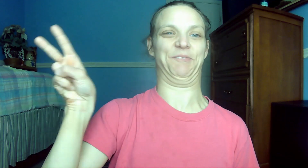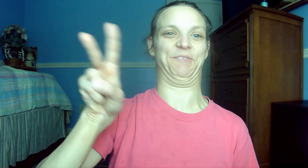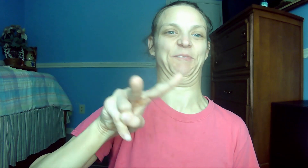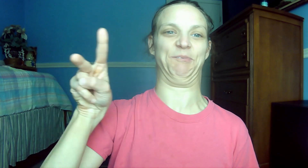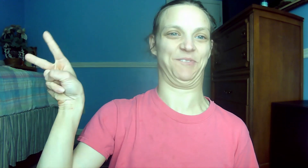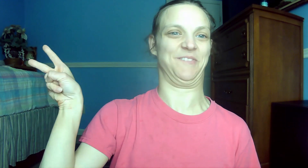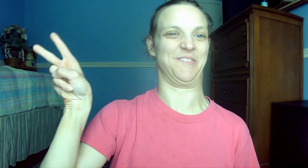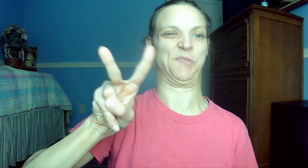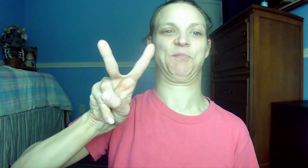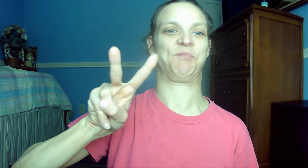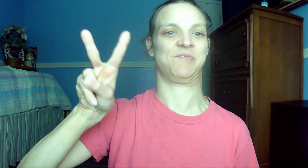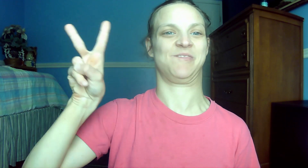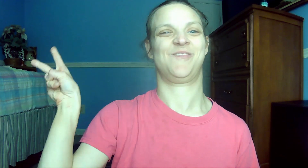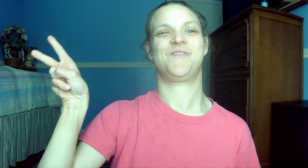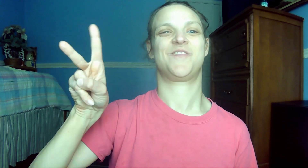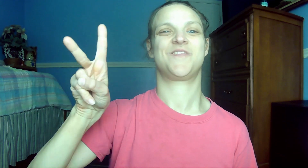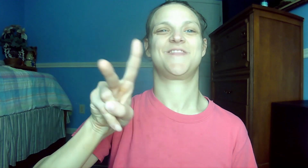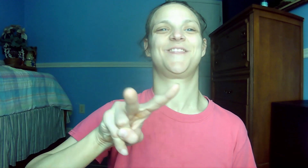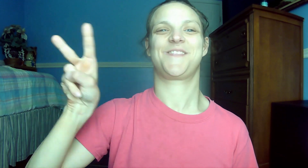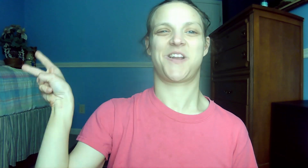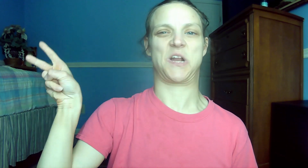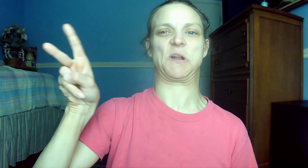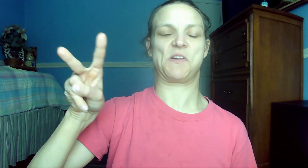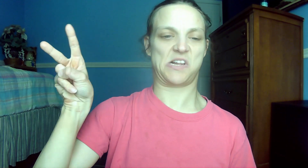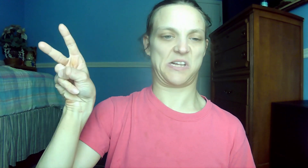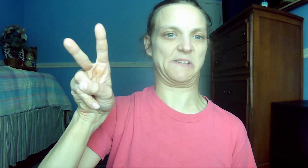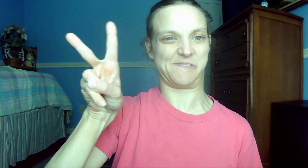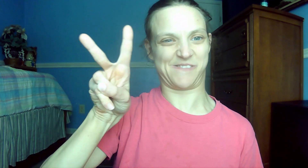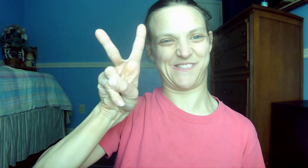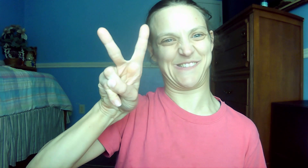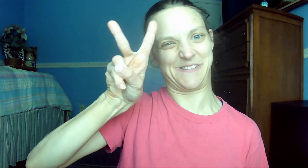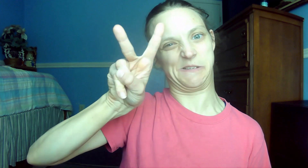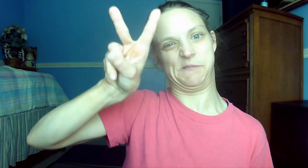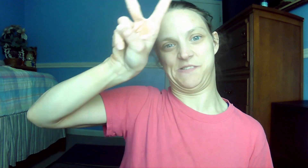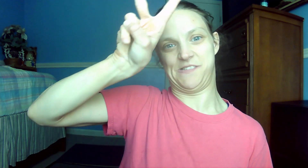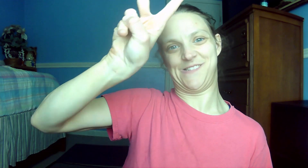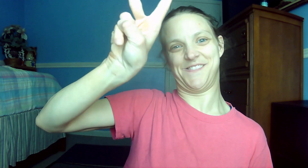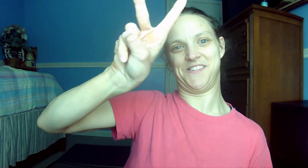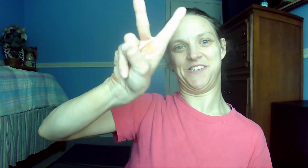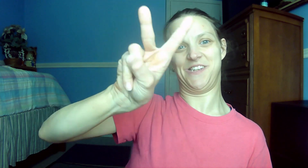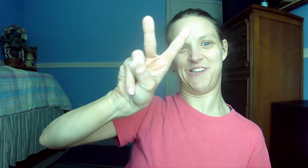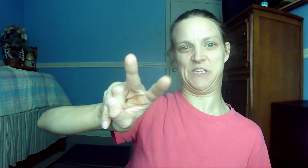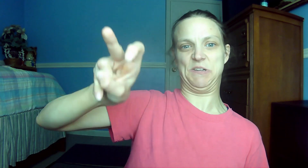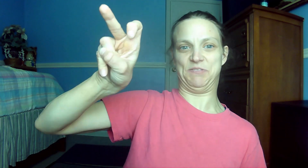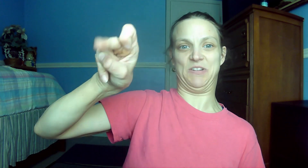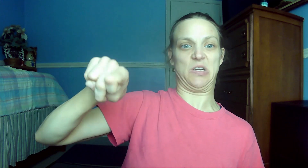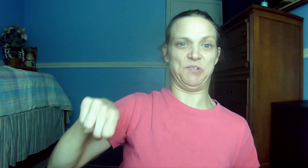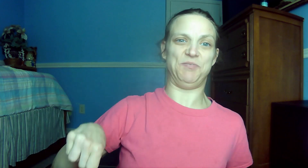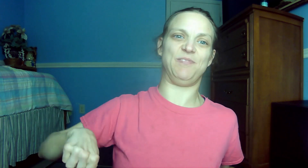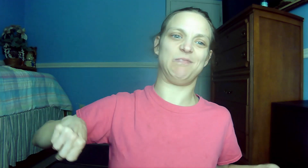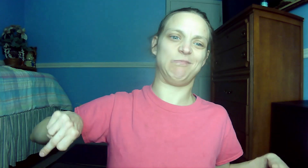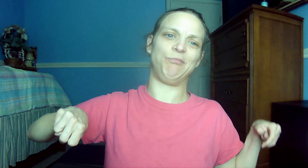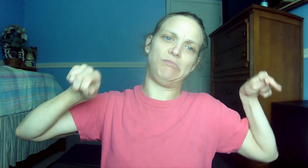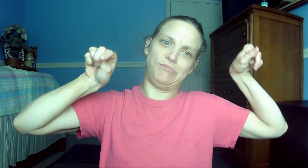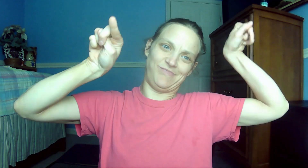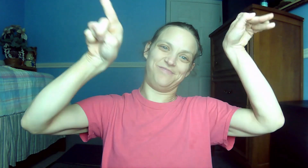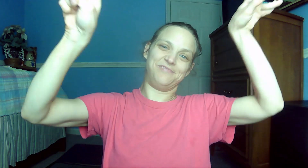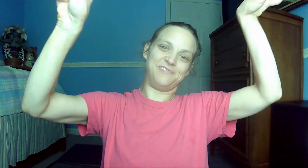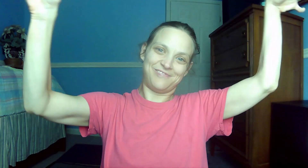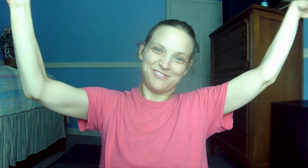for us in this. While we were still sinners, Christ died for us. 100. Habakkuk 3.19